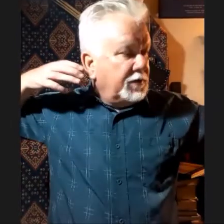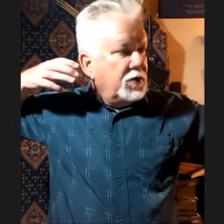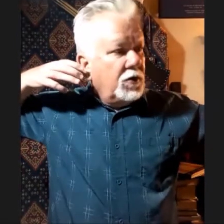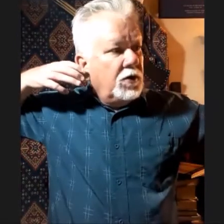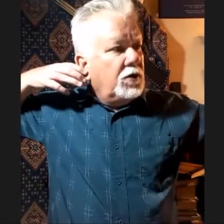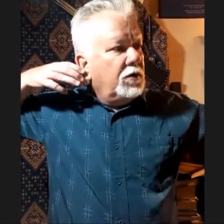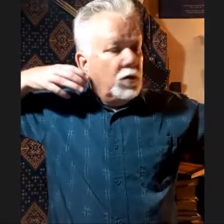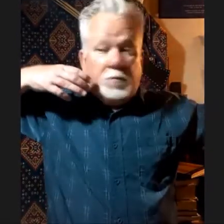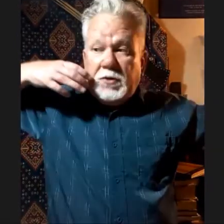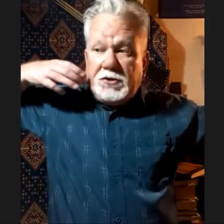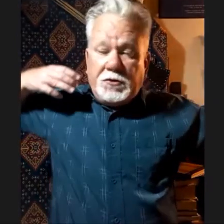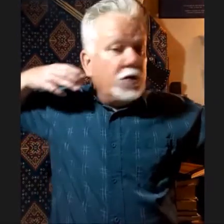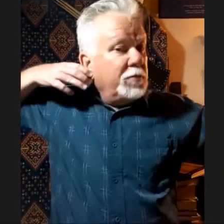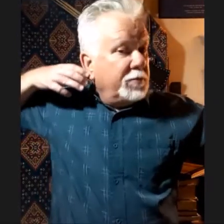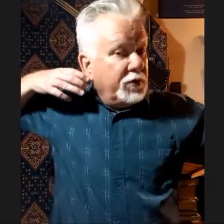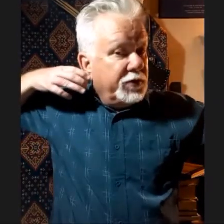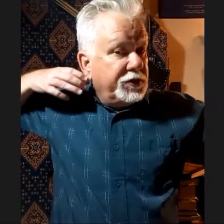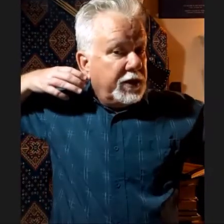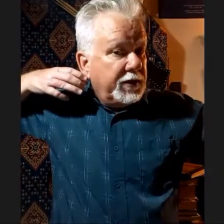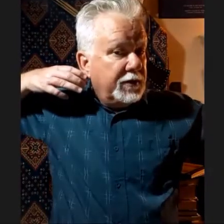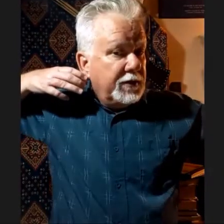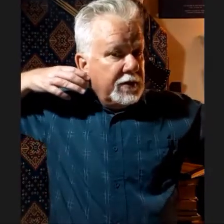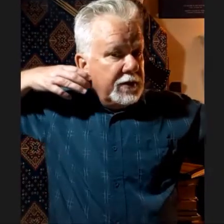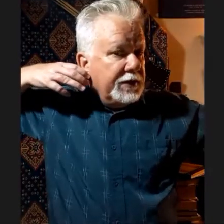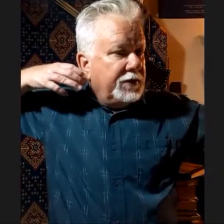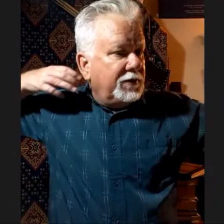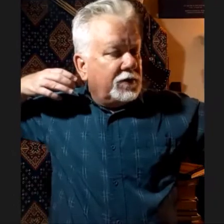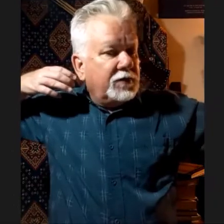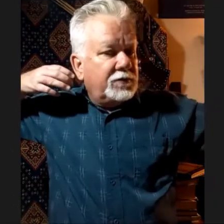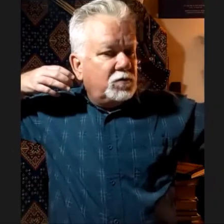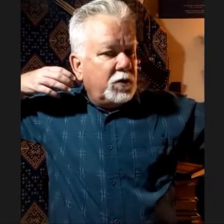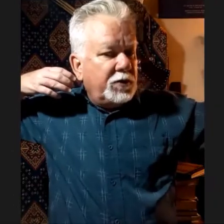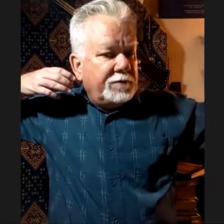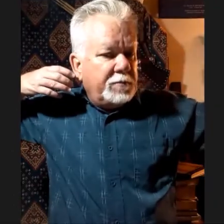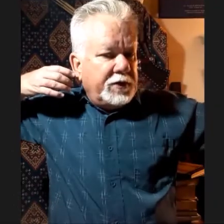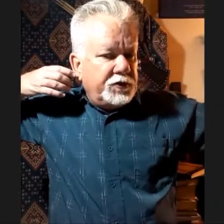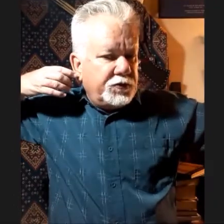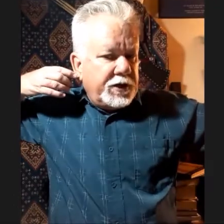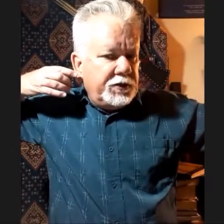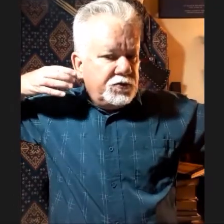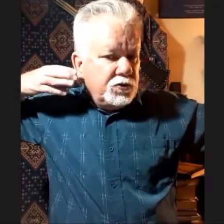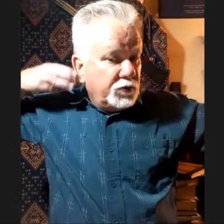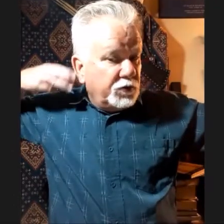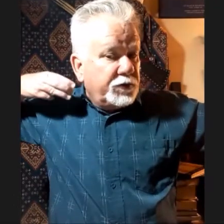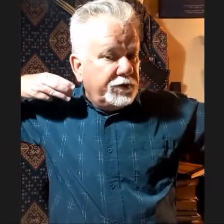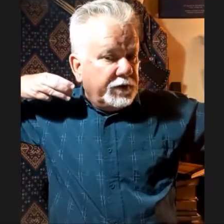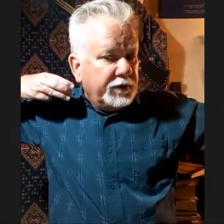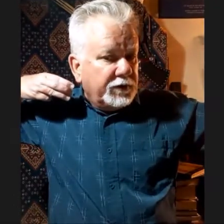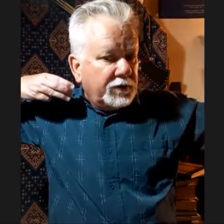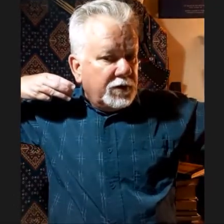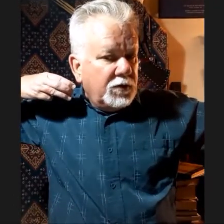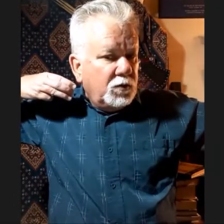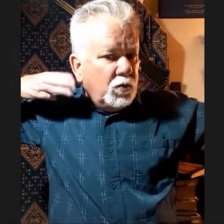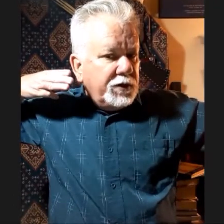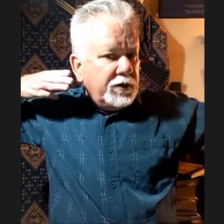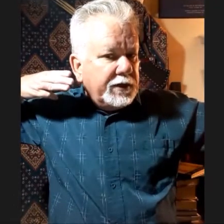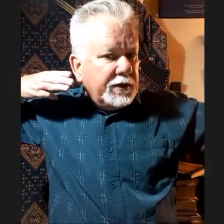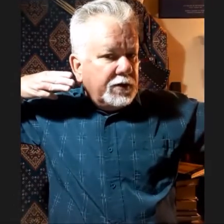or brings your elbow behind your head. And there's, when you have a Mediterranean draw with all three fingers, when you let go,